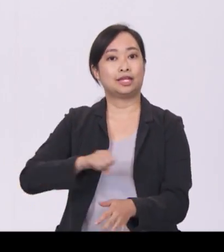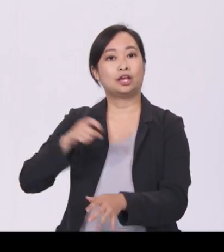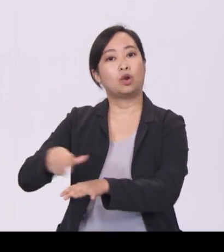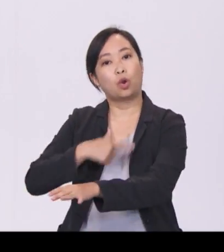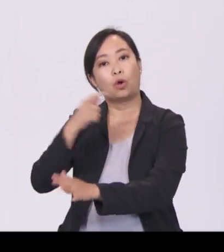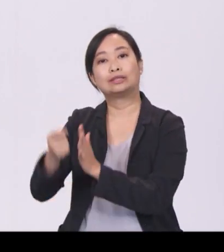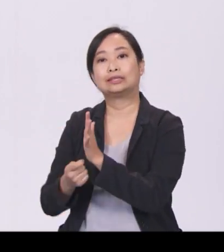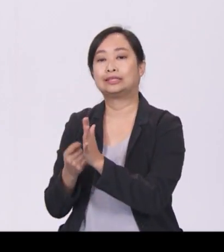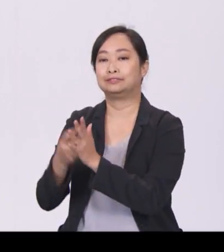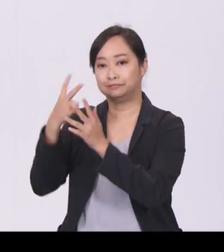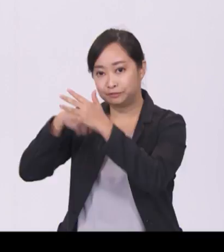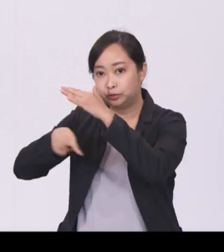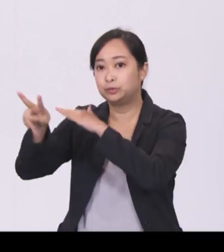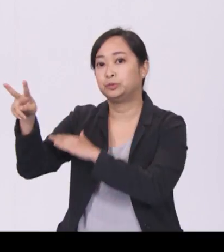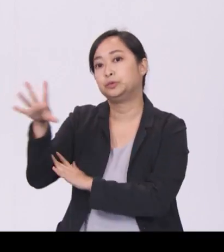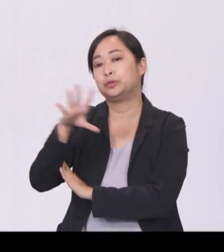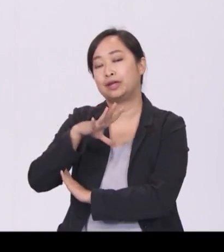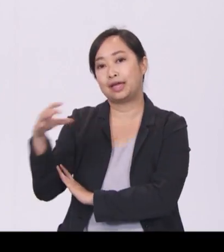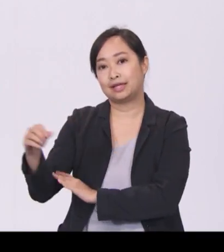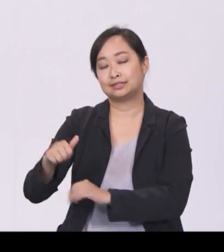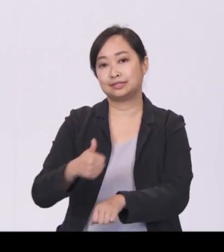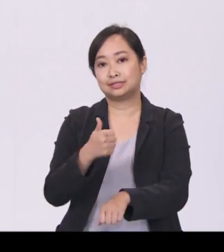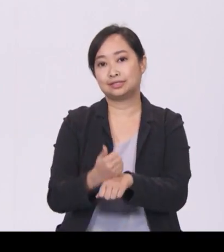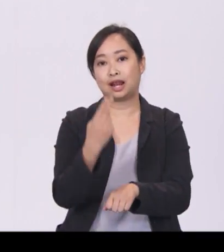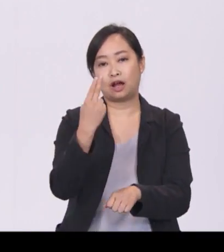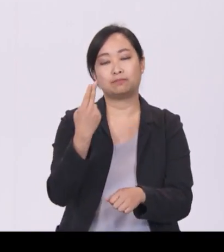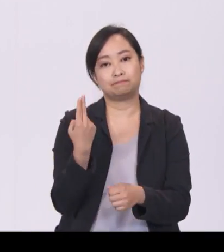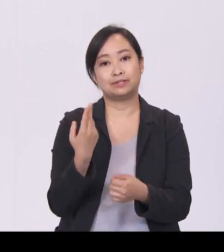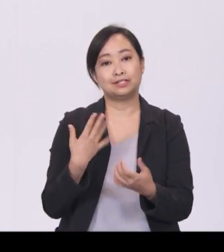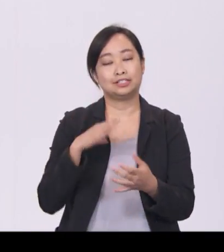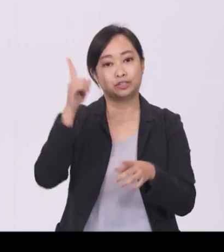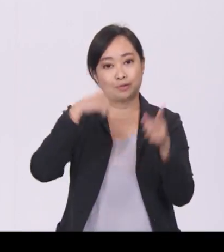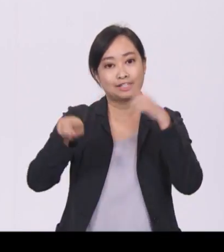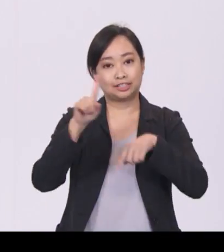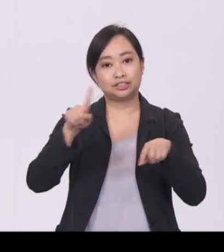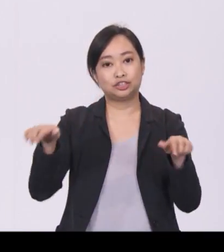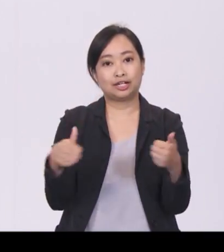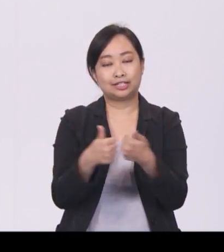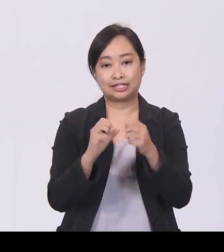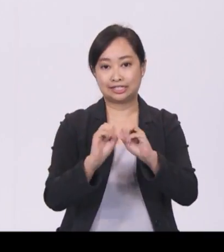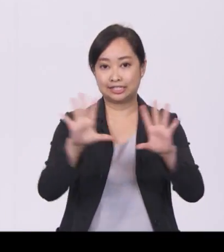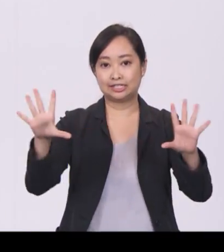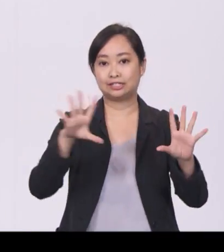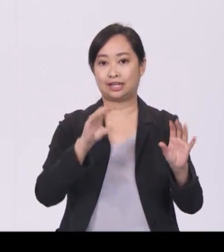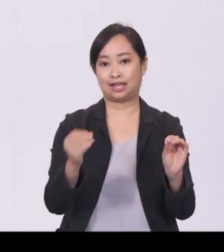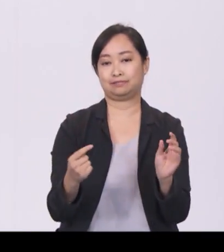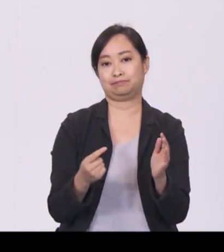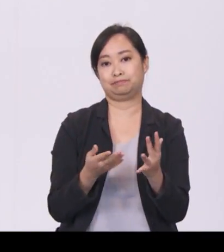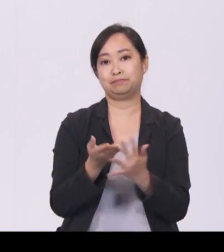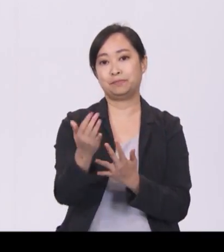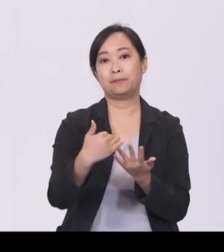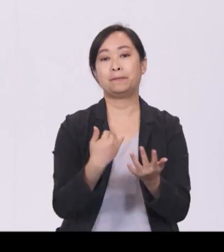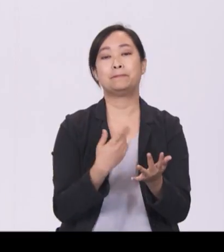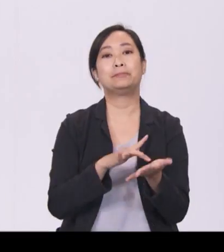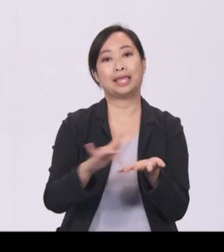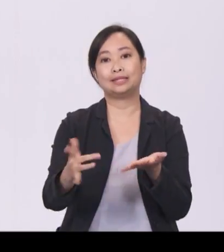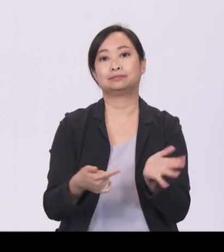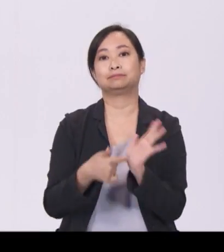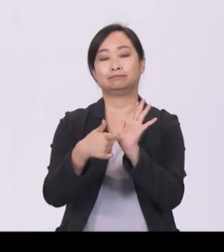and setting out our strategic challenges clearly and plainly. This way, we can ensure